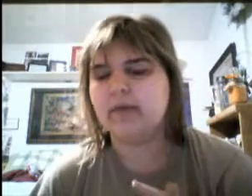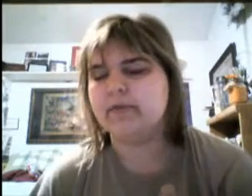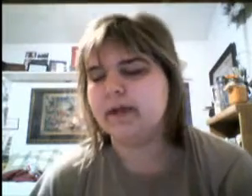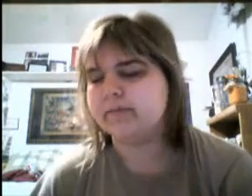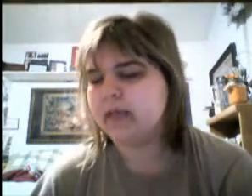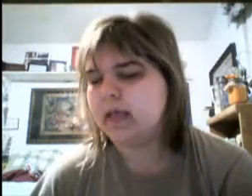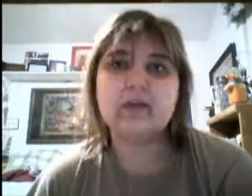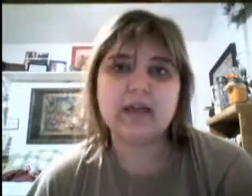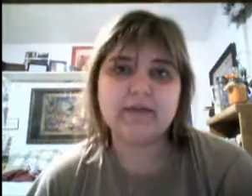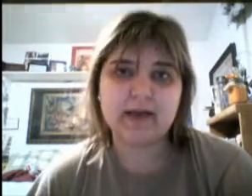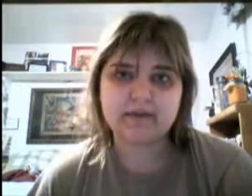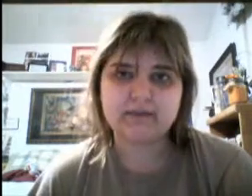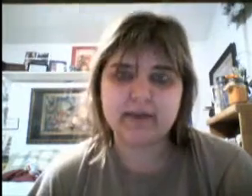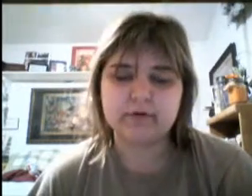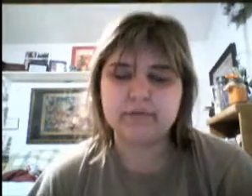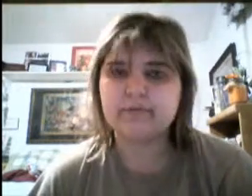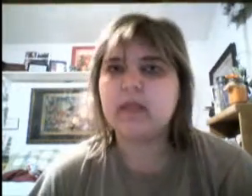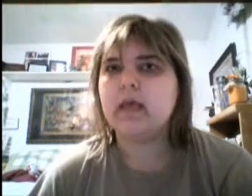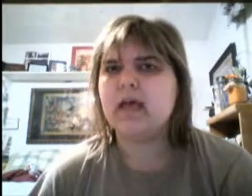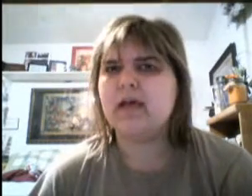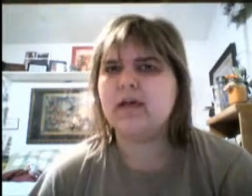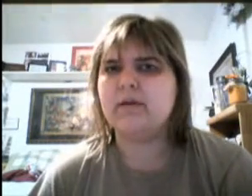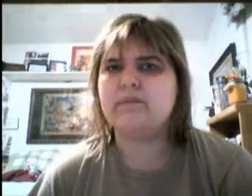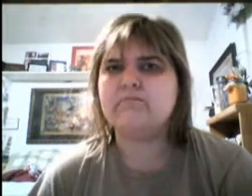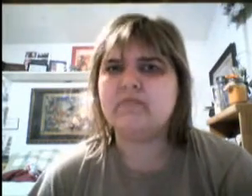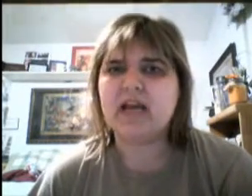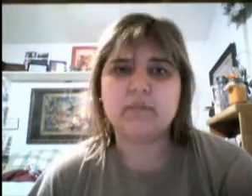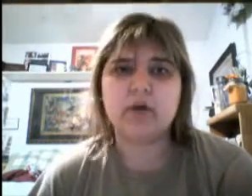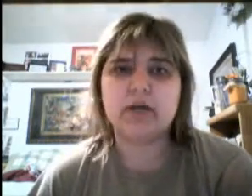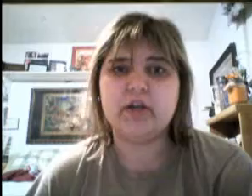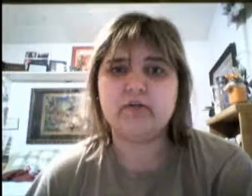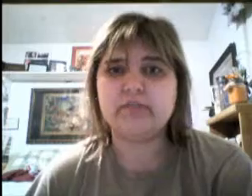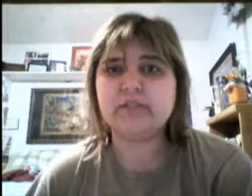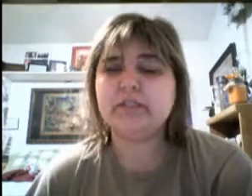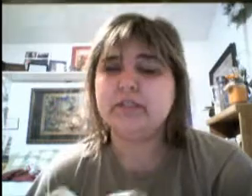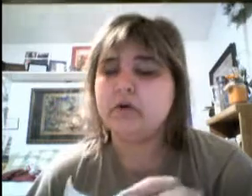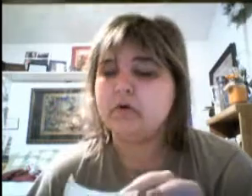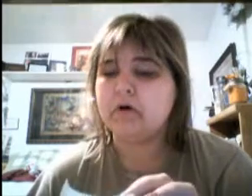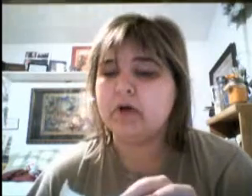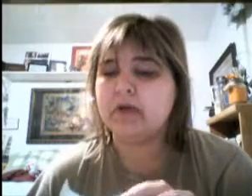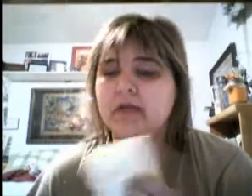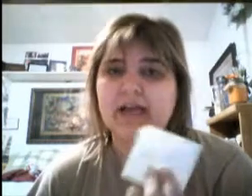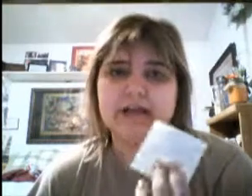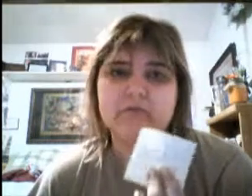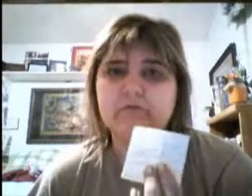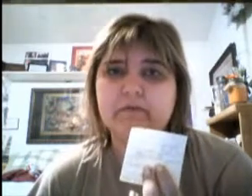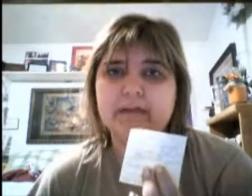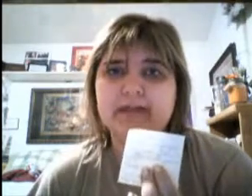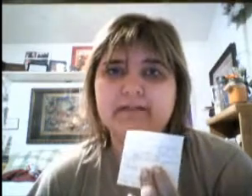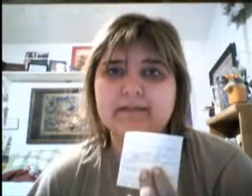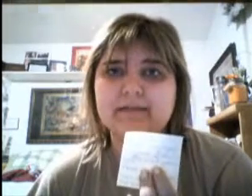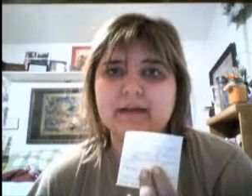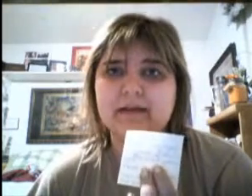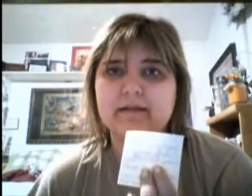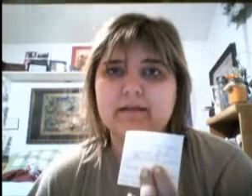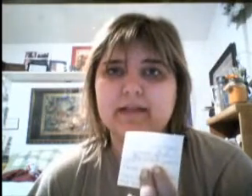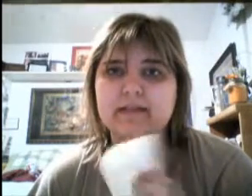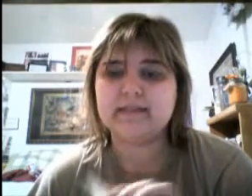okay with that. The live action panel. I brought notes, so I don't forget the things